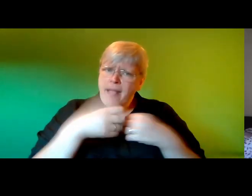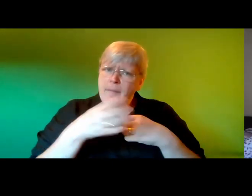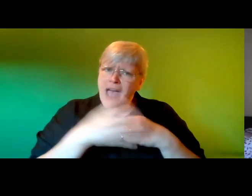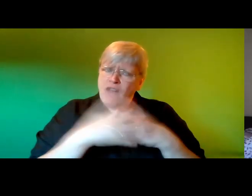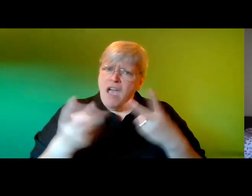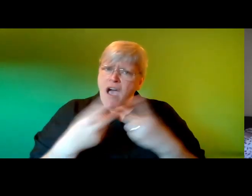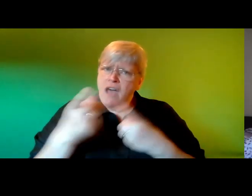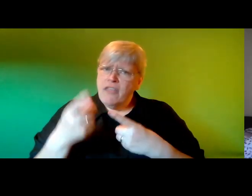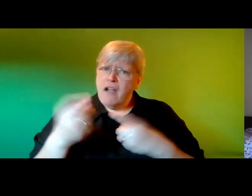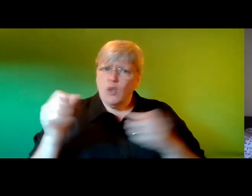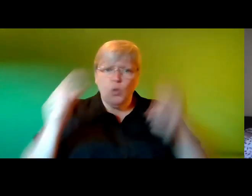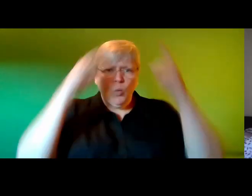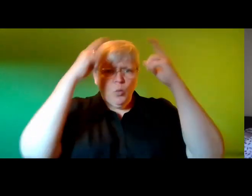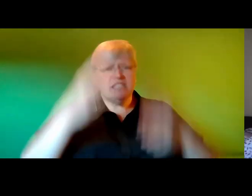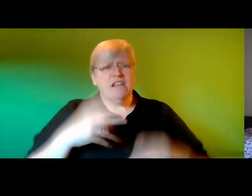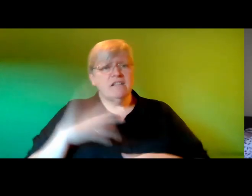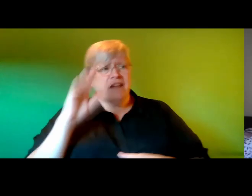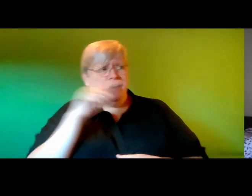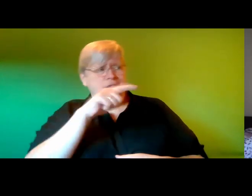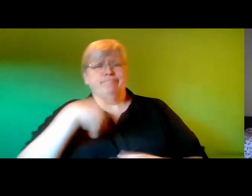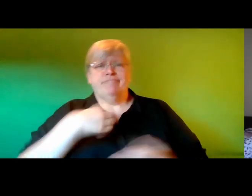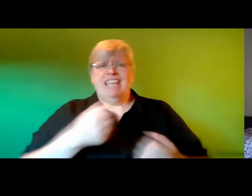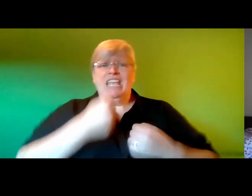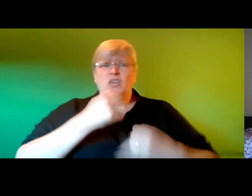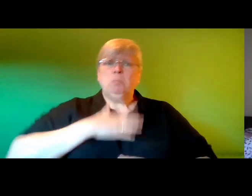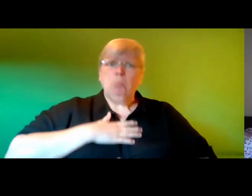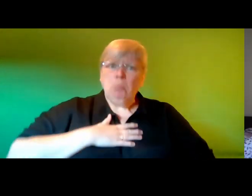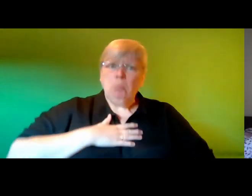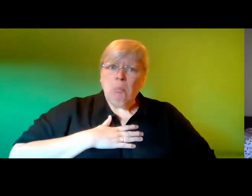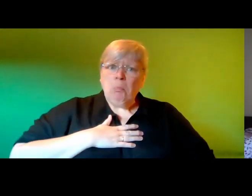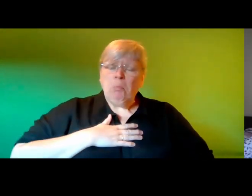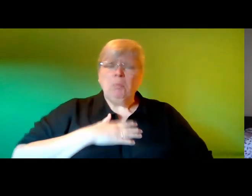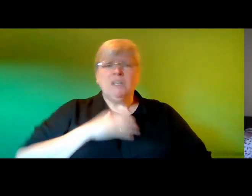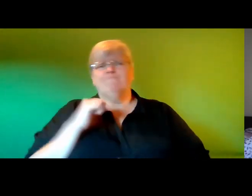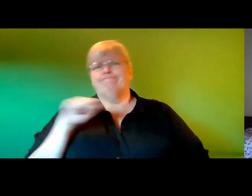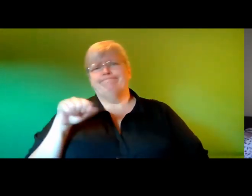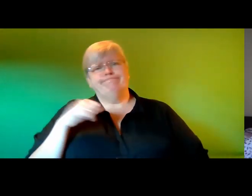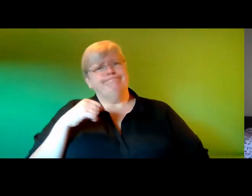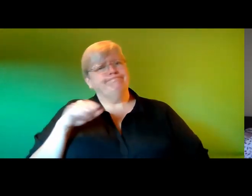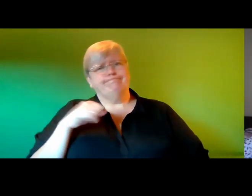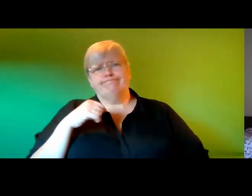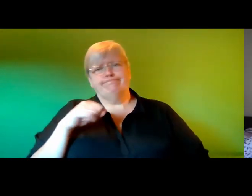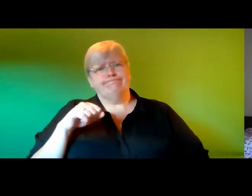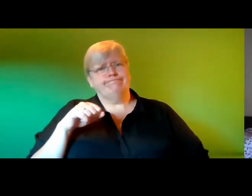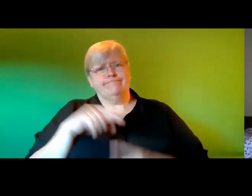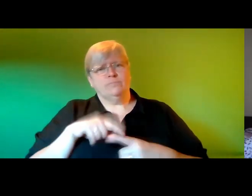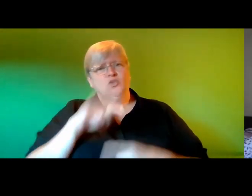whimper emanate from the once mighty hero and shook his head before making his way over to comfort the poor oath